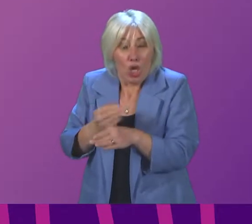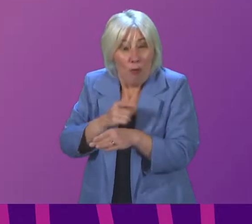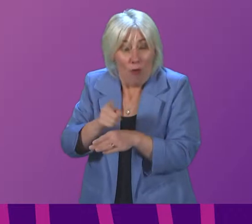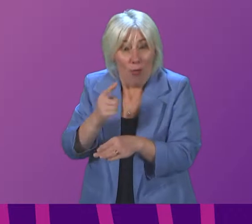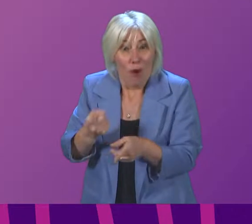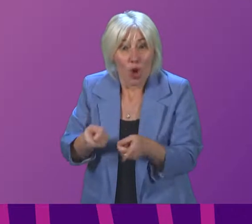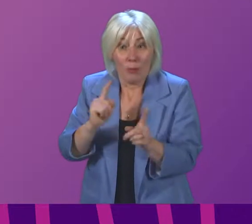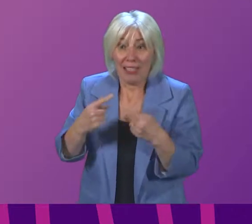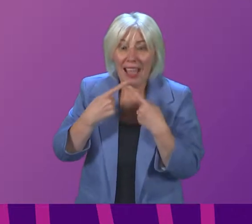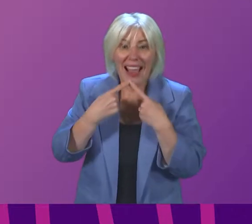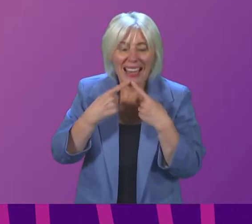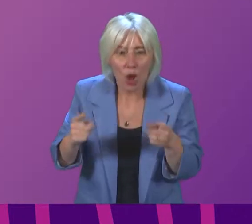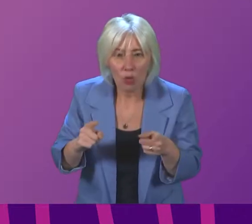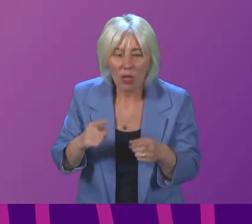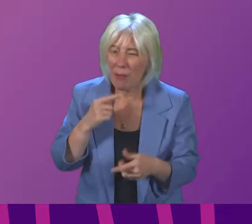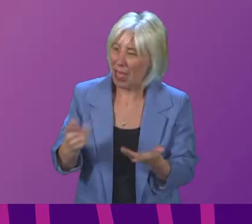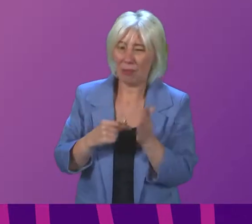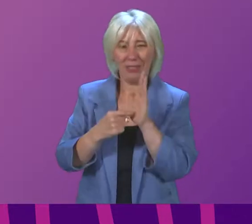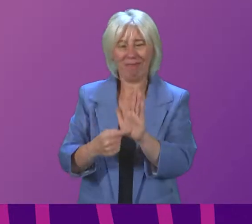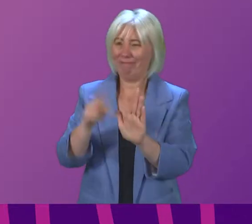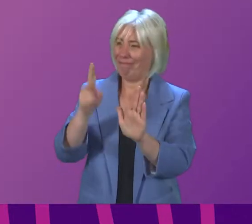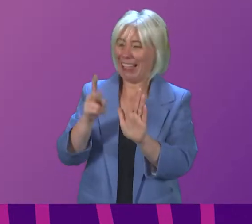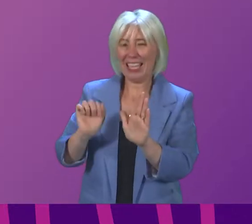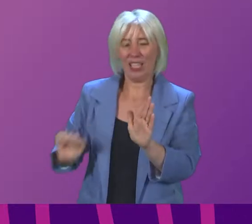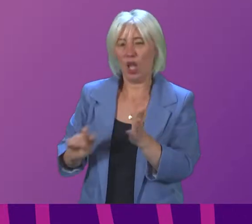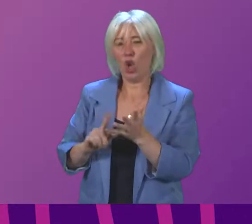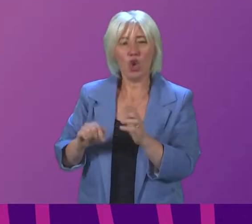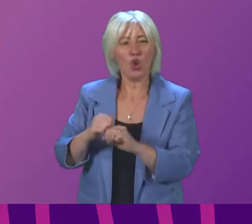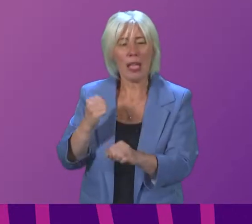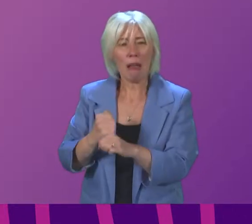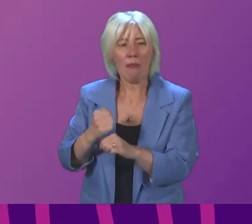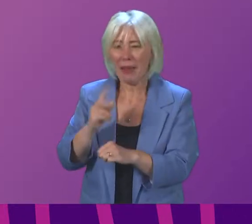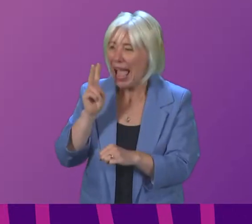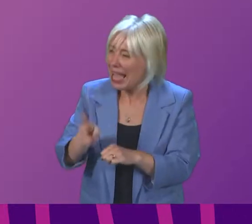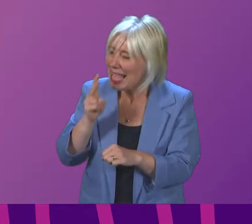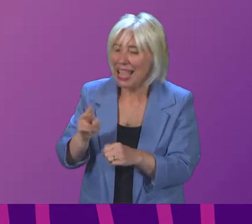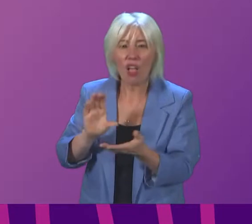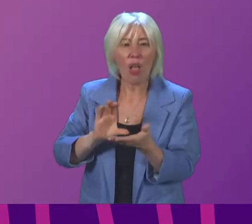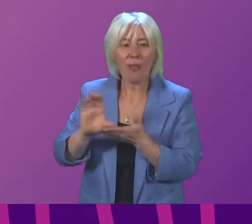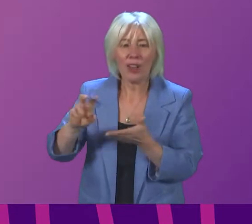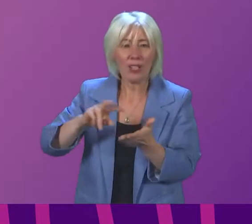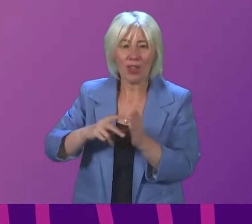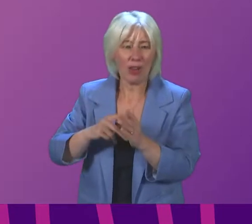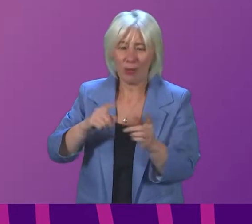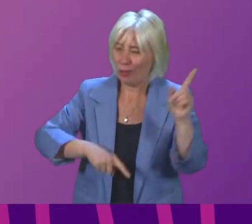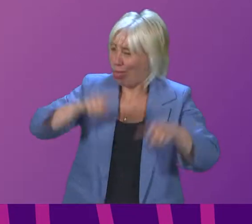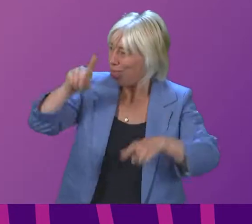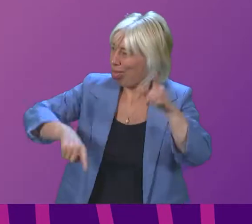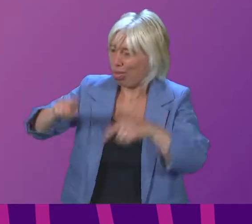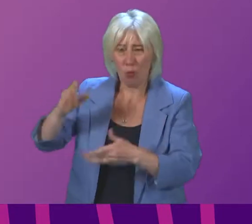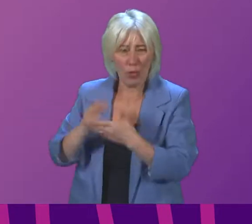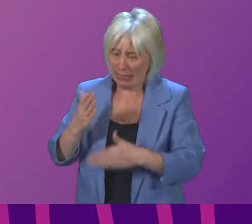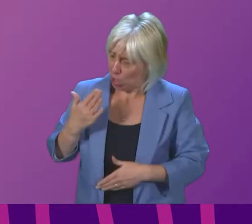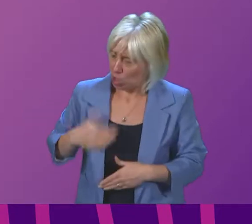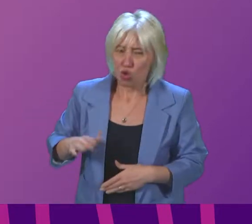we in the grips of this horrible pandemic current funding arrangements across the UK are dysfunctional and that greater certainty is required